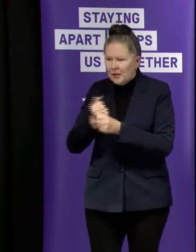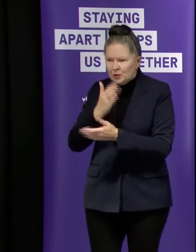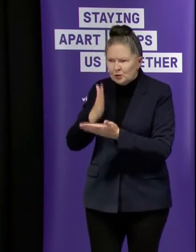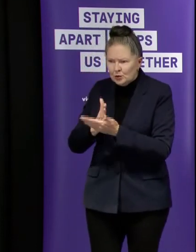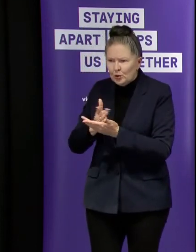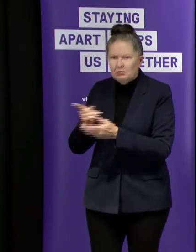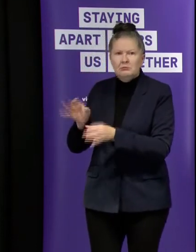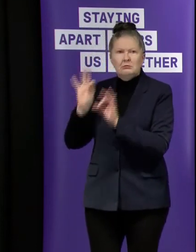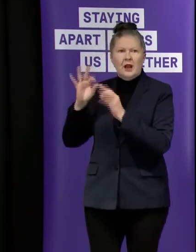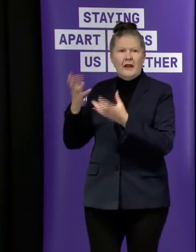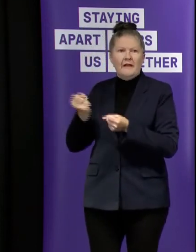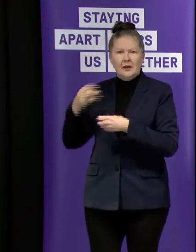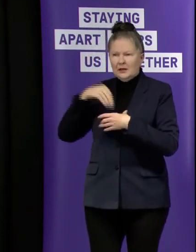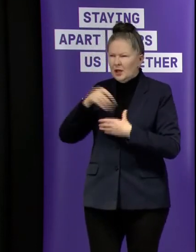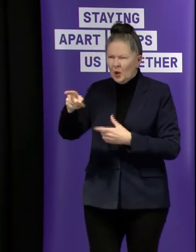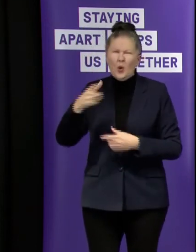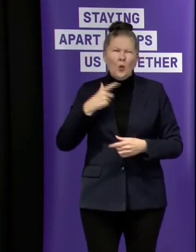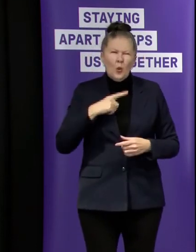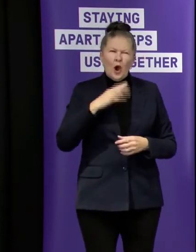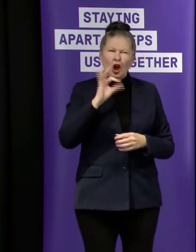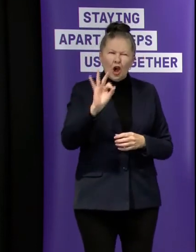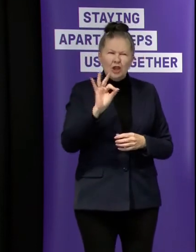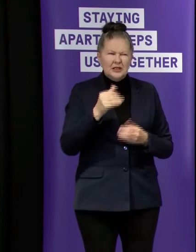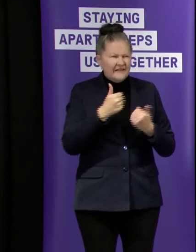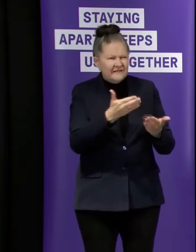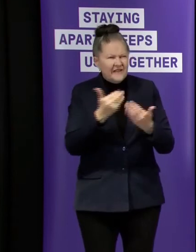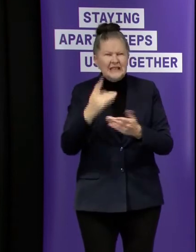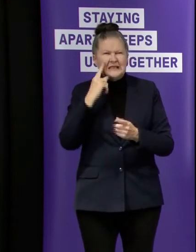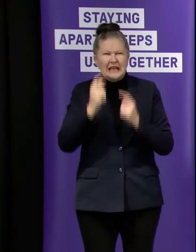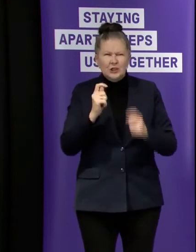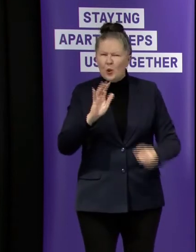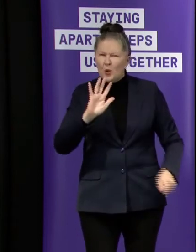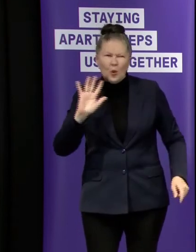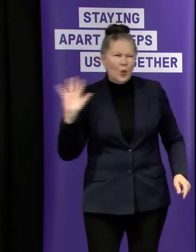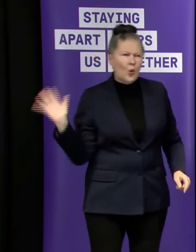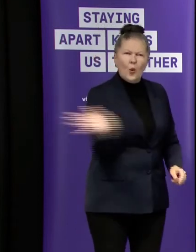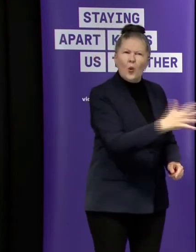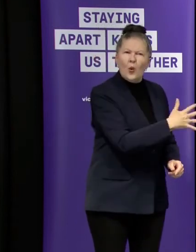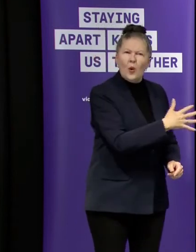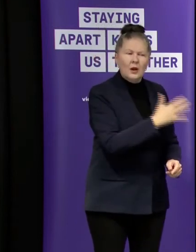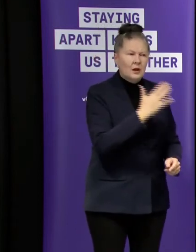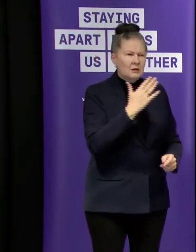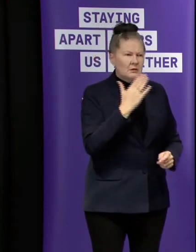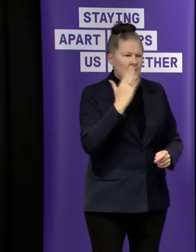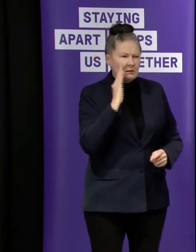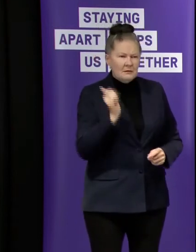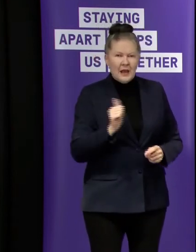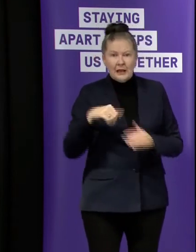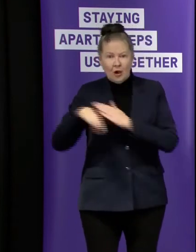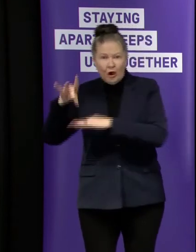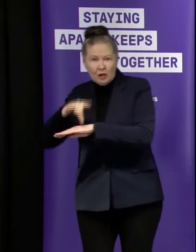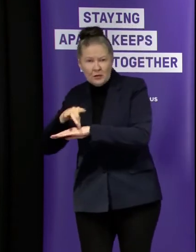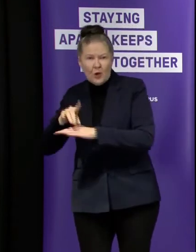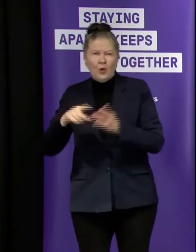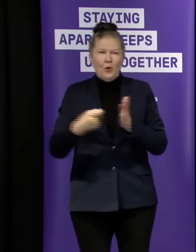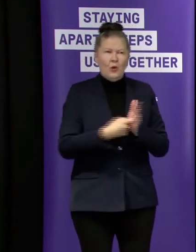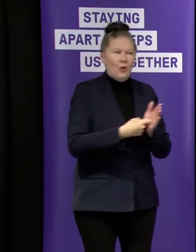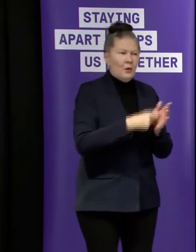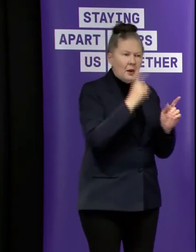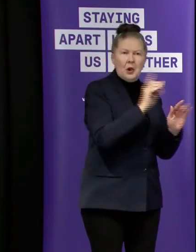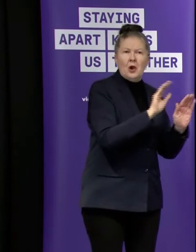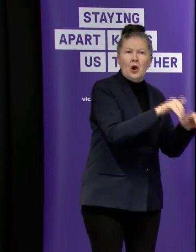uh so it's not necessary in um most people and there's so for example in um